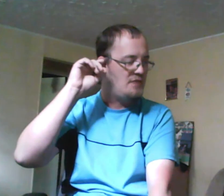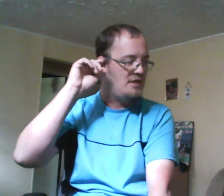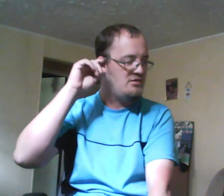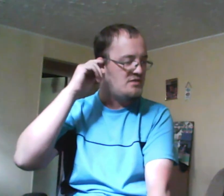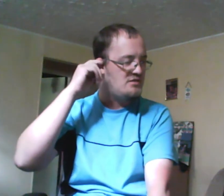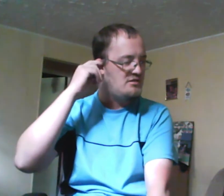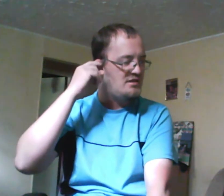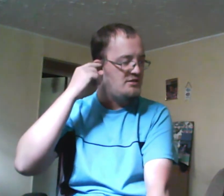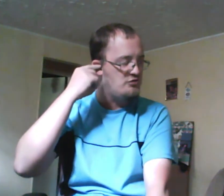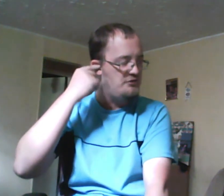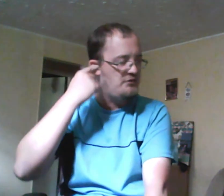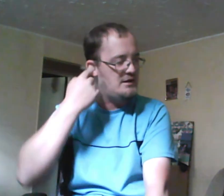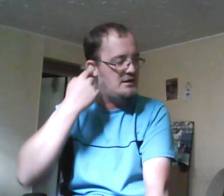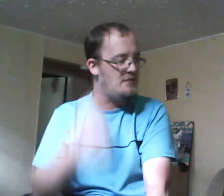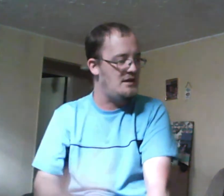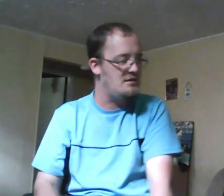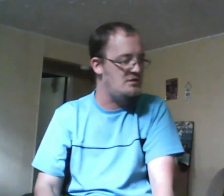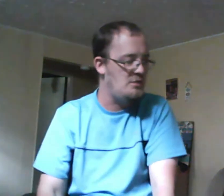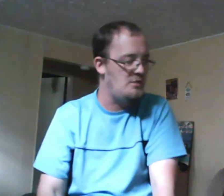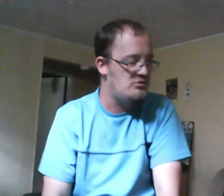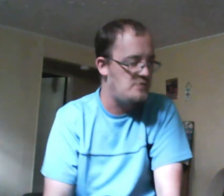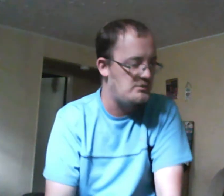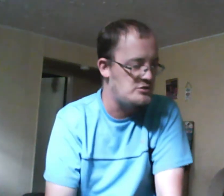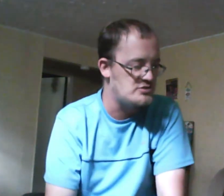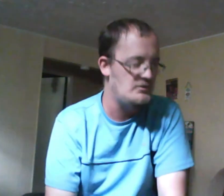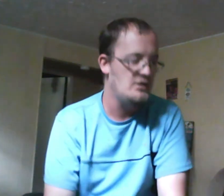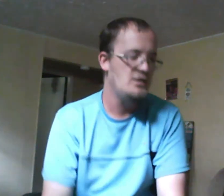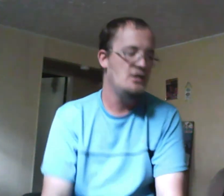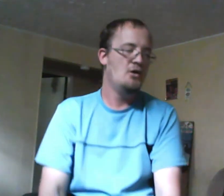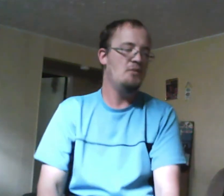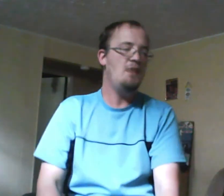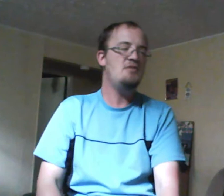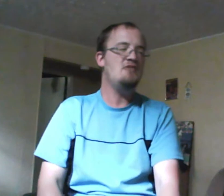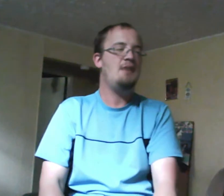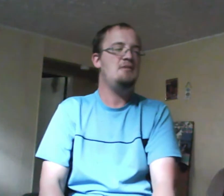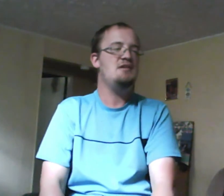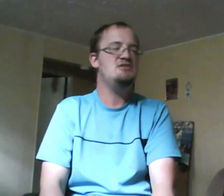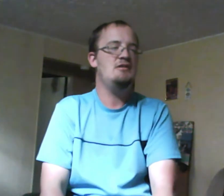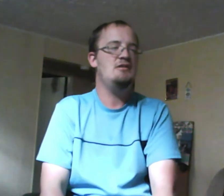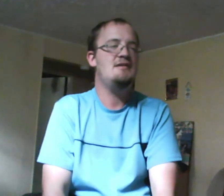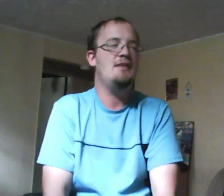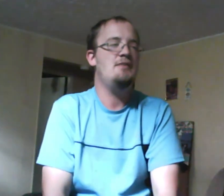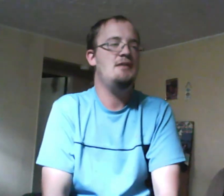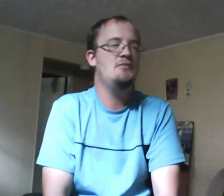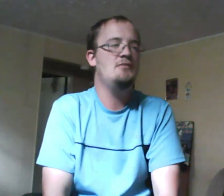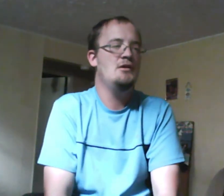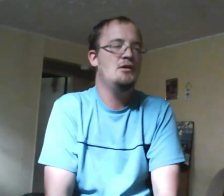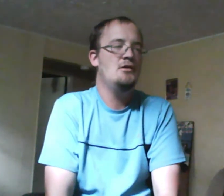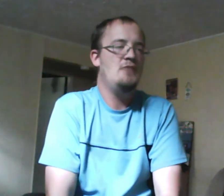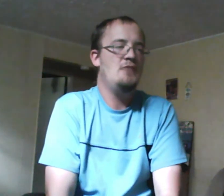to tell the truth about it and Maya is exposed by her perjury her mom is not too happy saying she really needs help and Maya says but